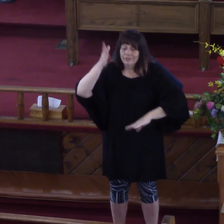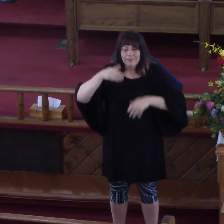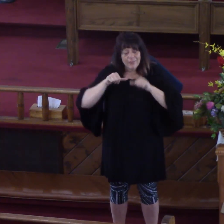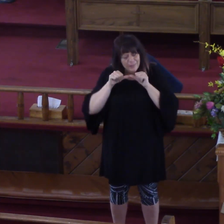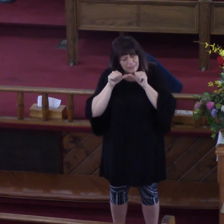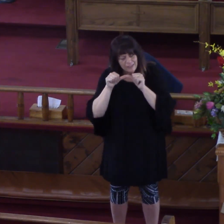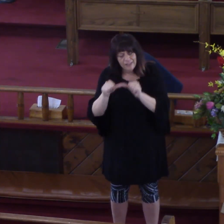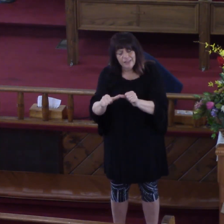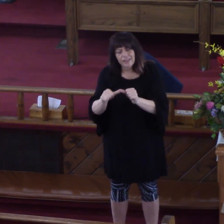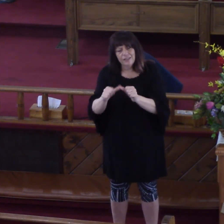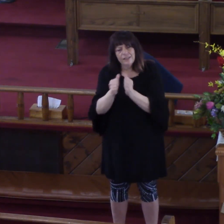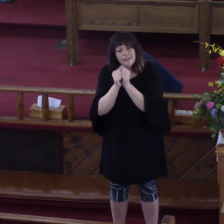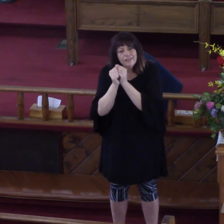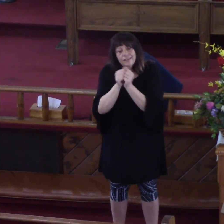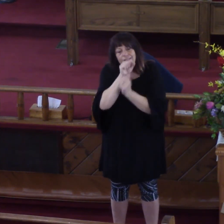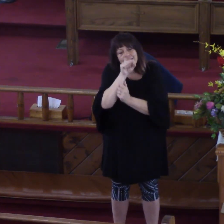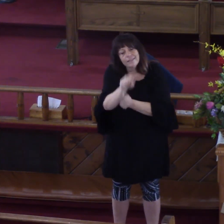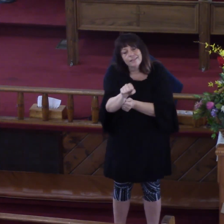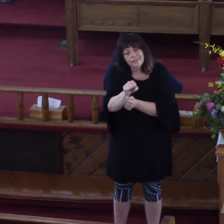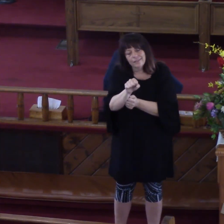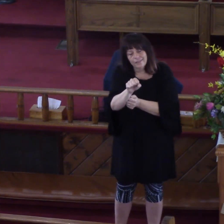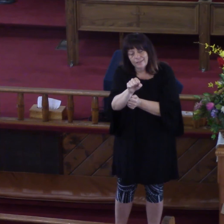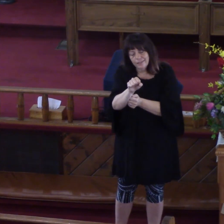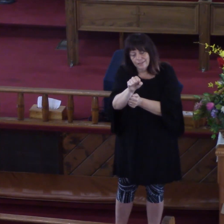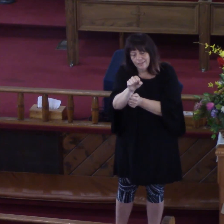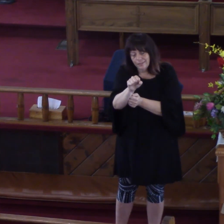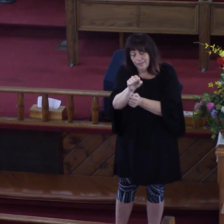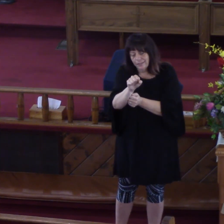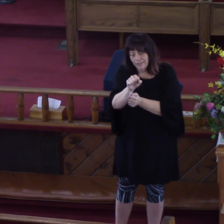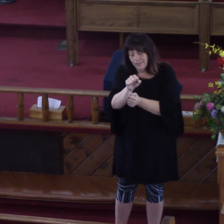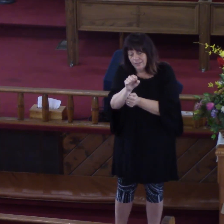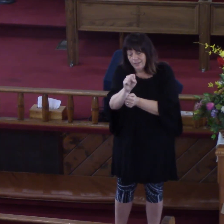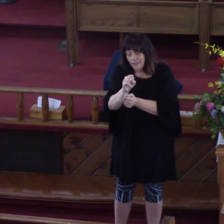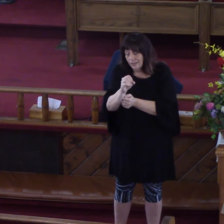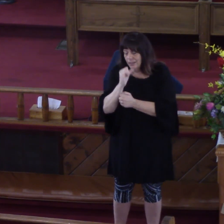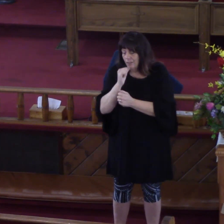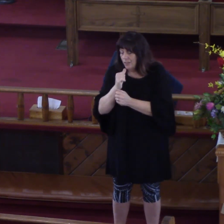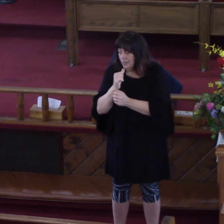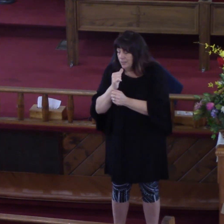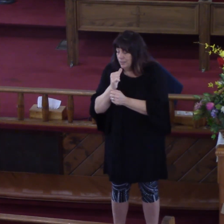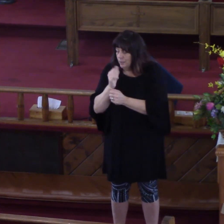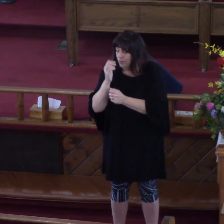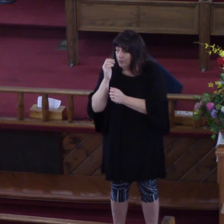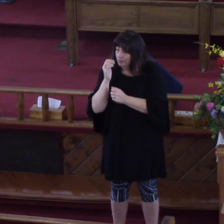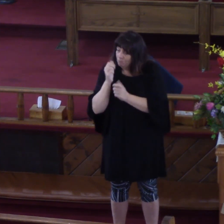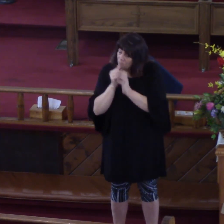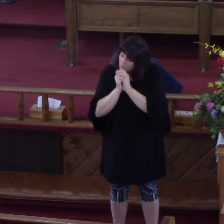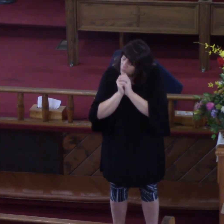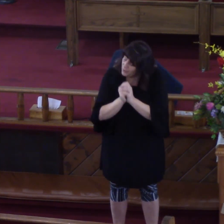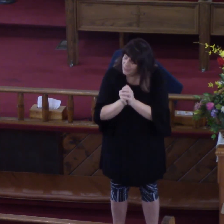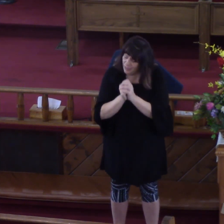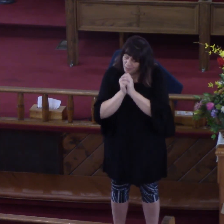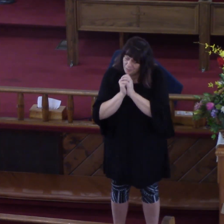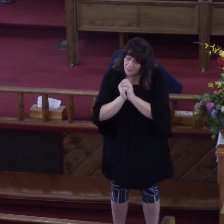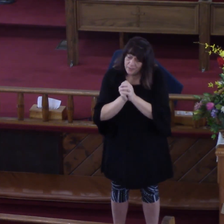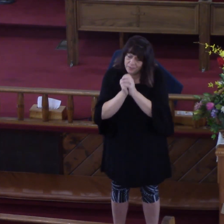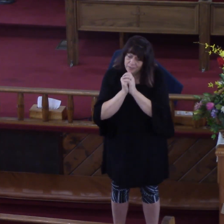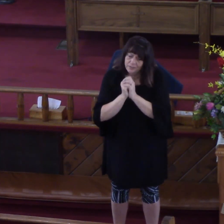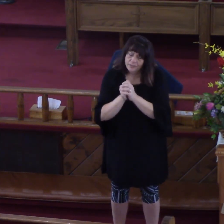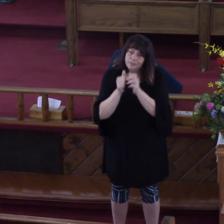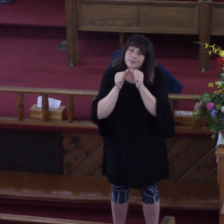can do So just keep on praying He's